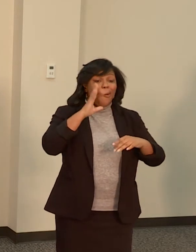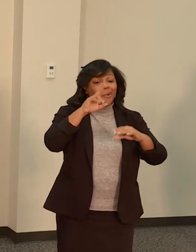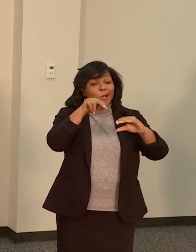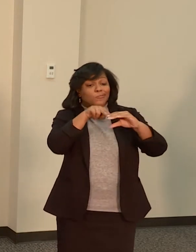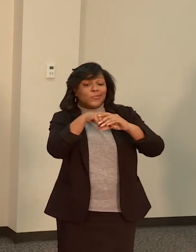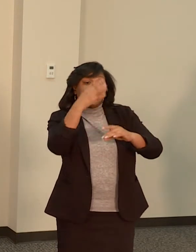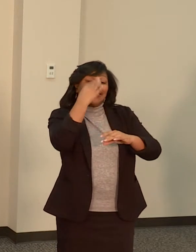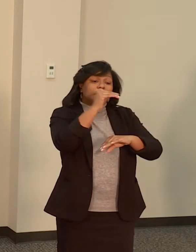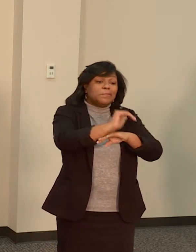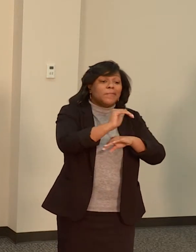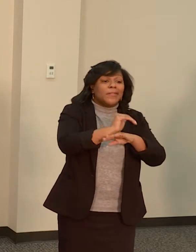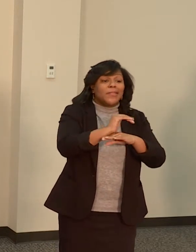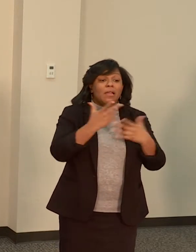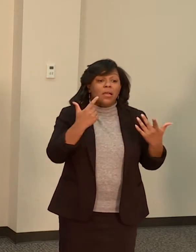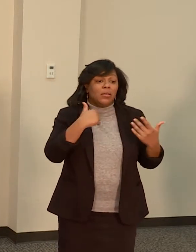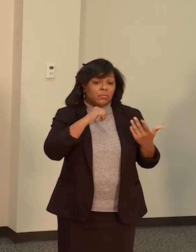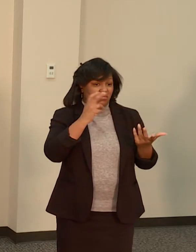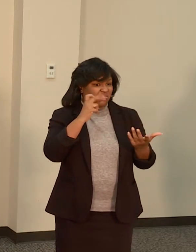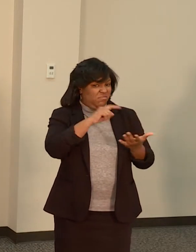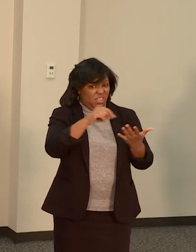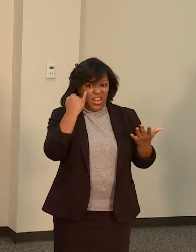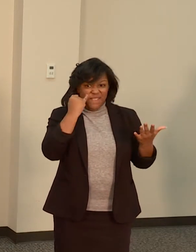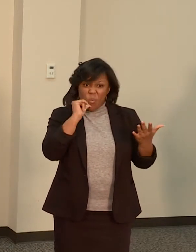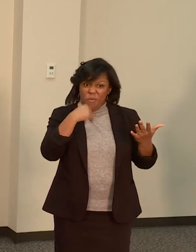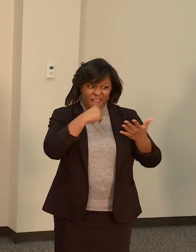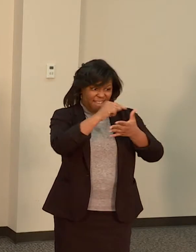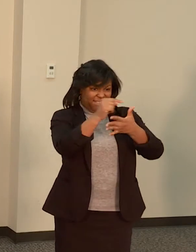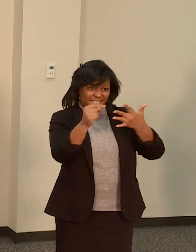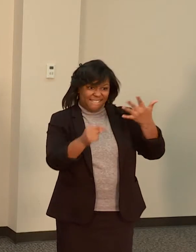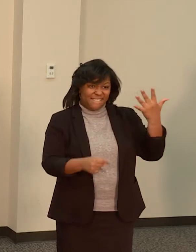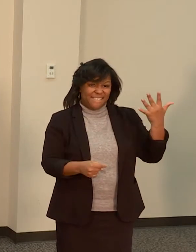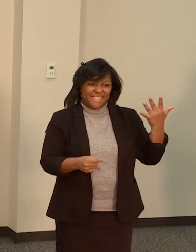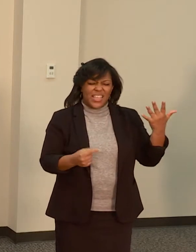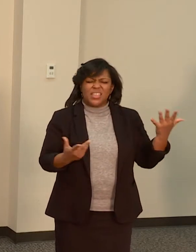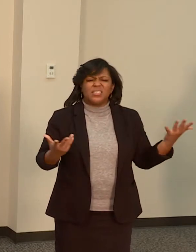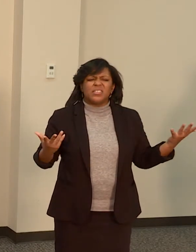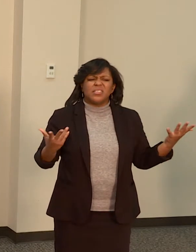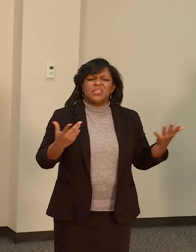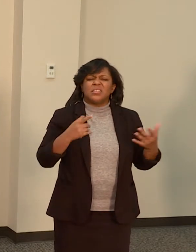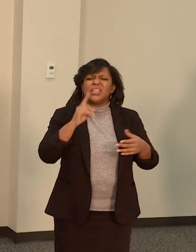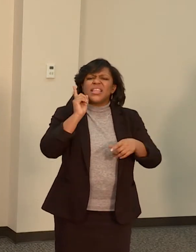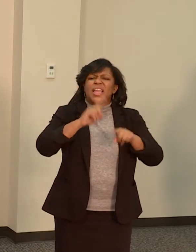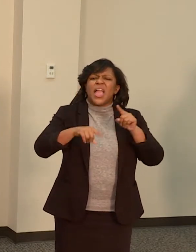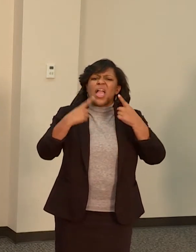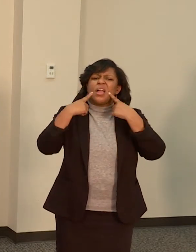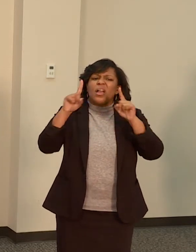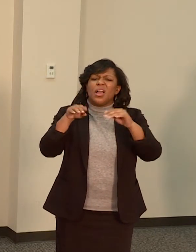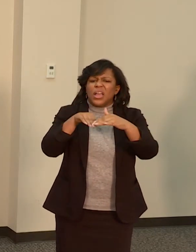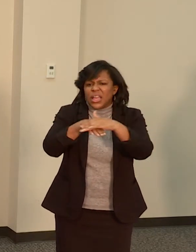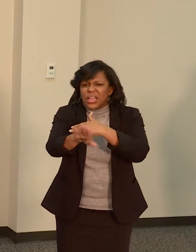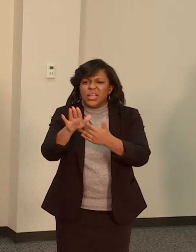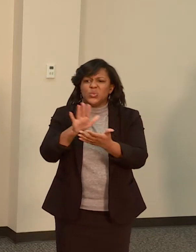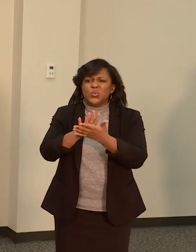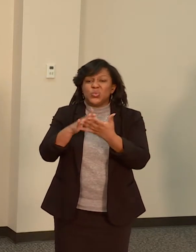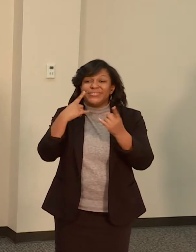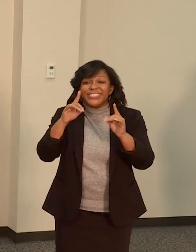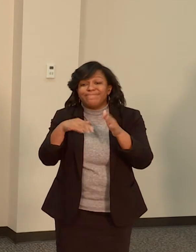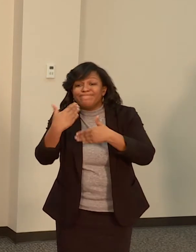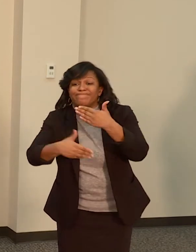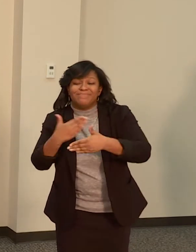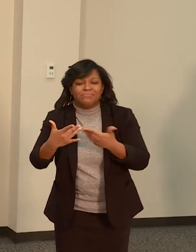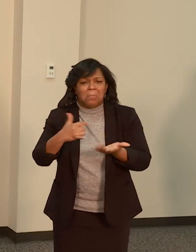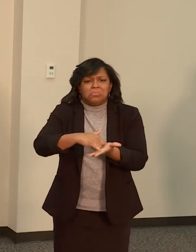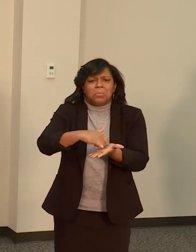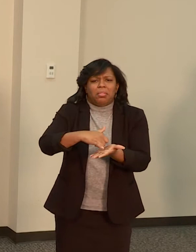necessities and elements of stability, it's impossible to expect a student from any background to succeed. And